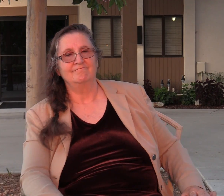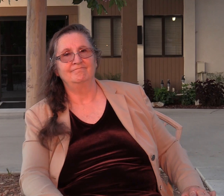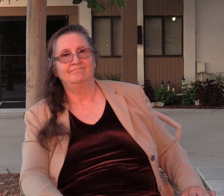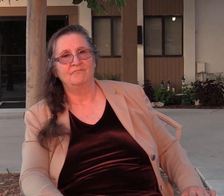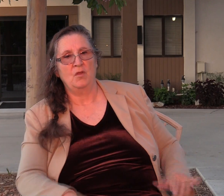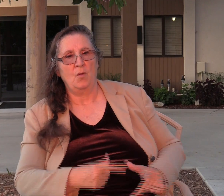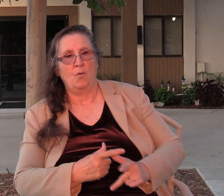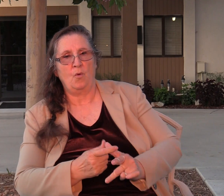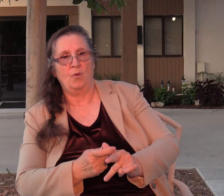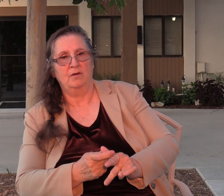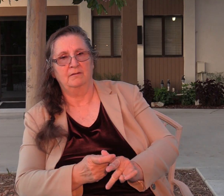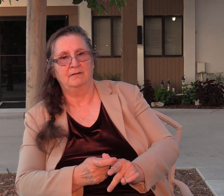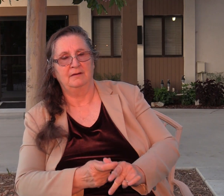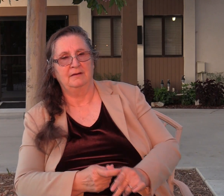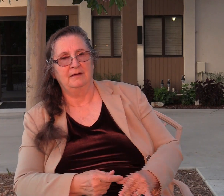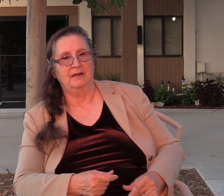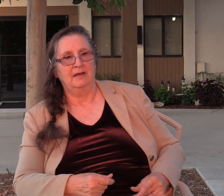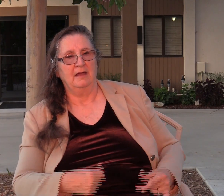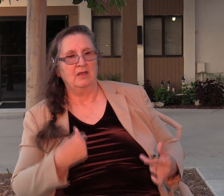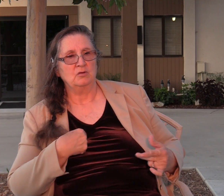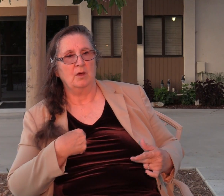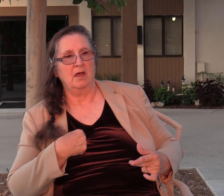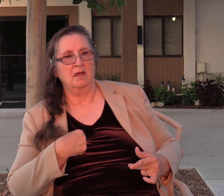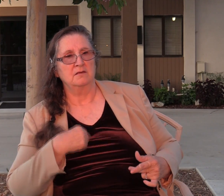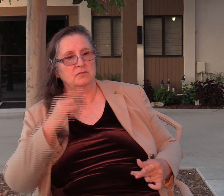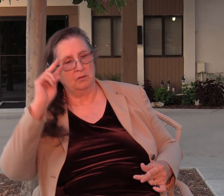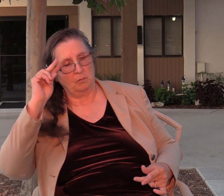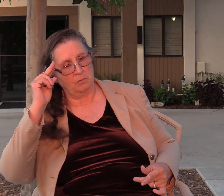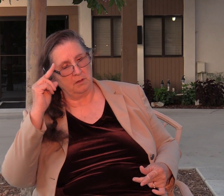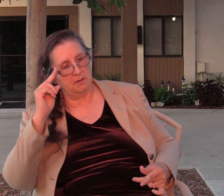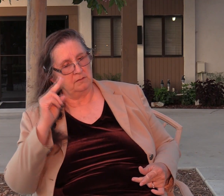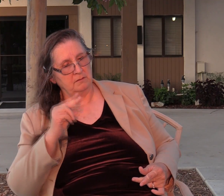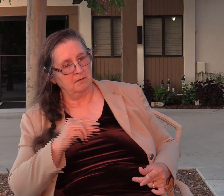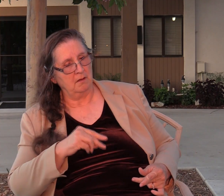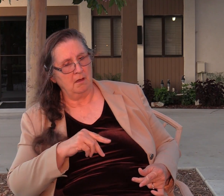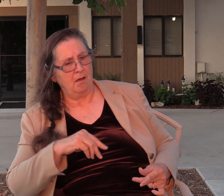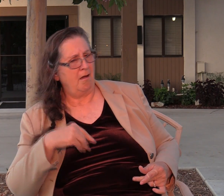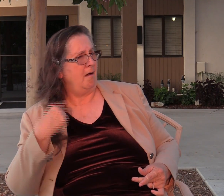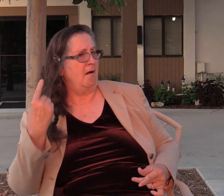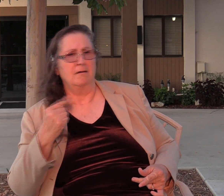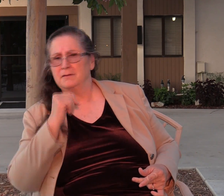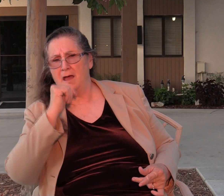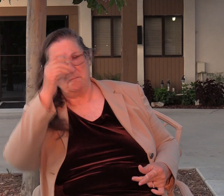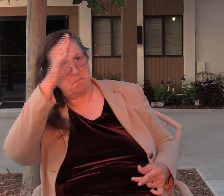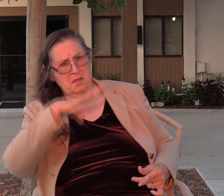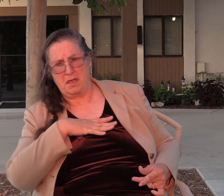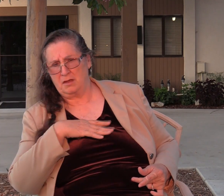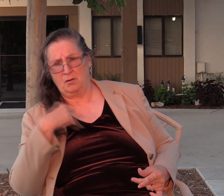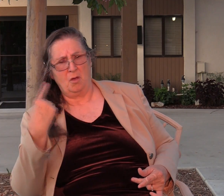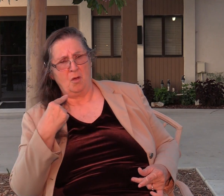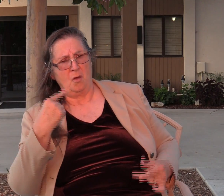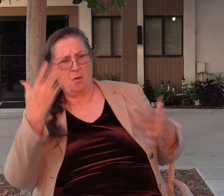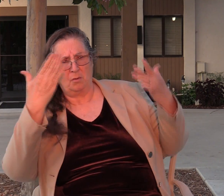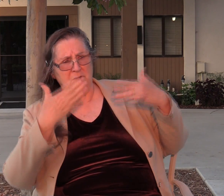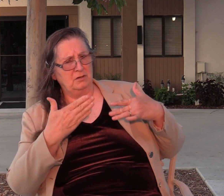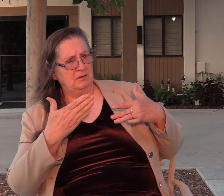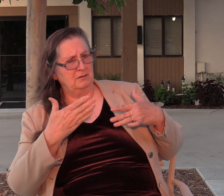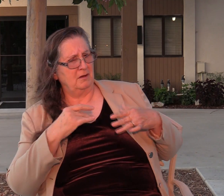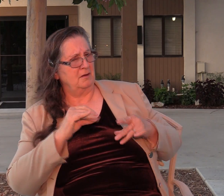And so Zebul tries to mislead him by telling him, Look, they're just shadows on the mountains, man. They're just shadows that look